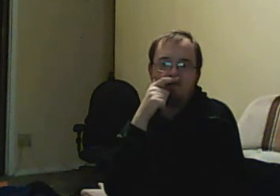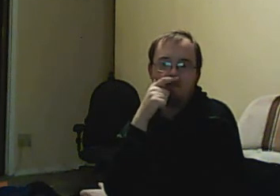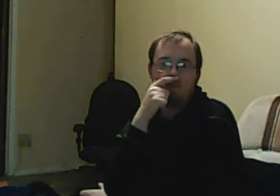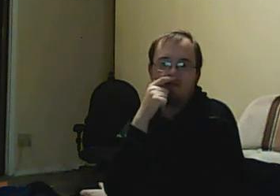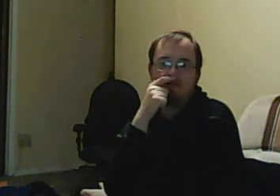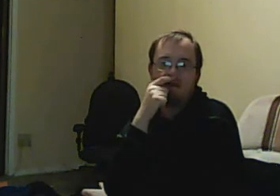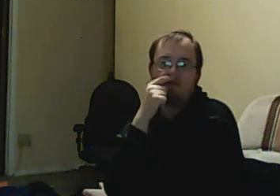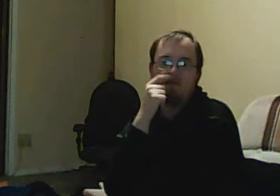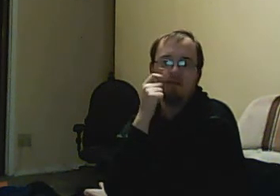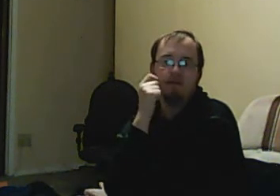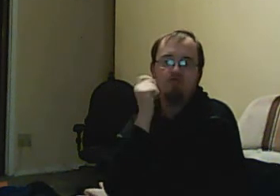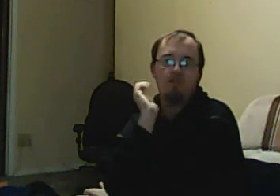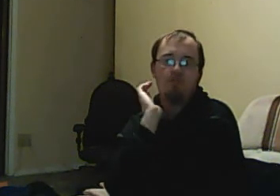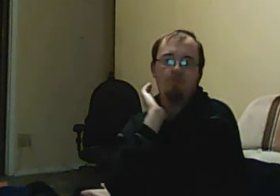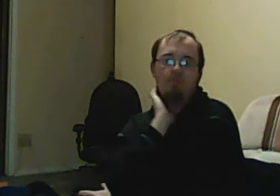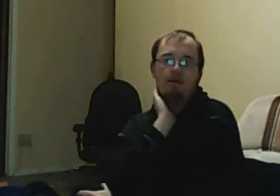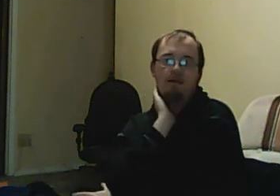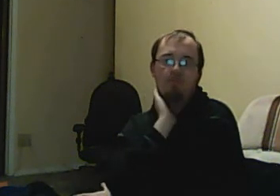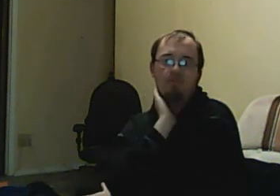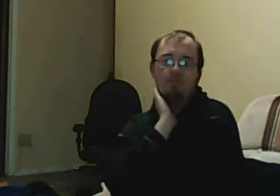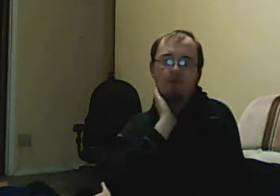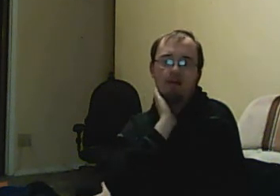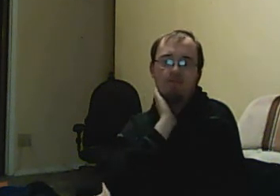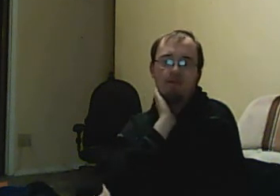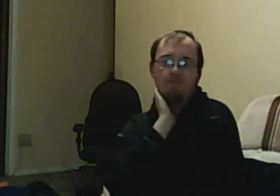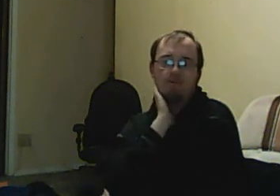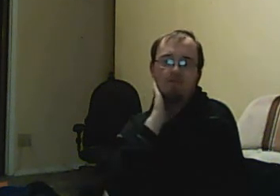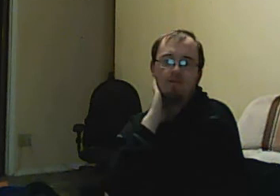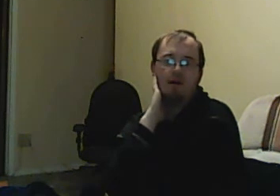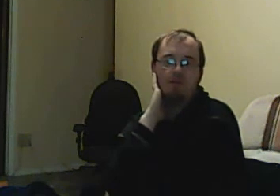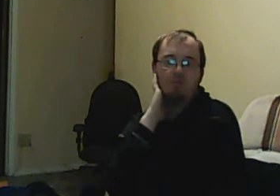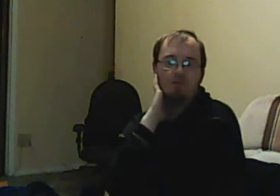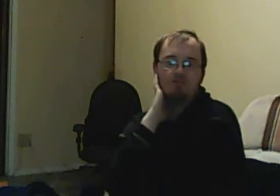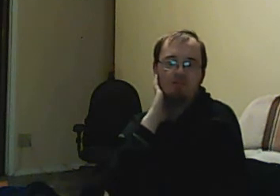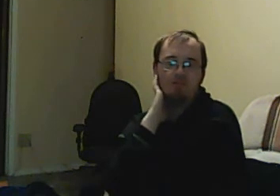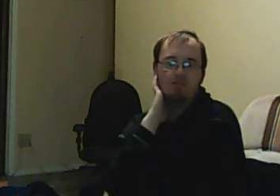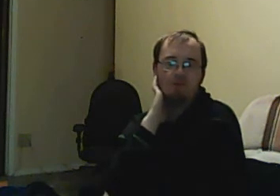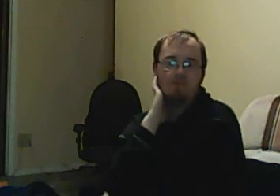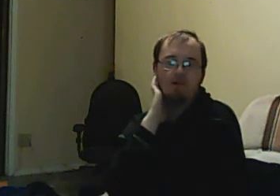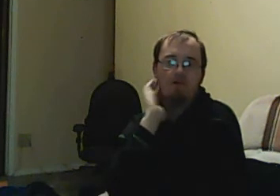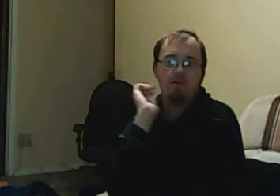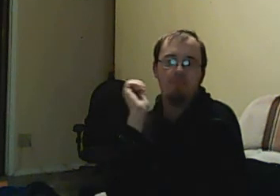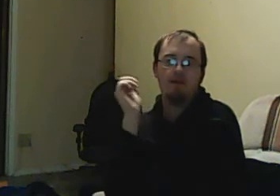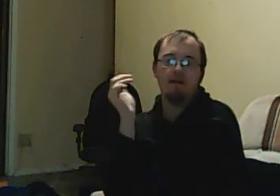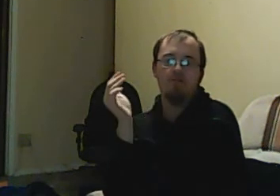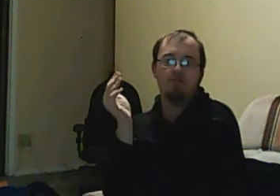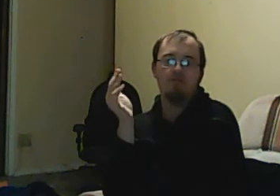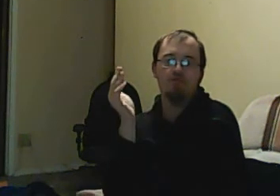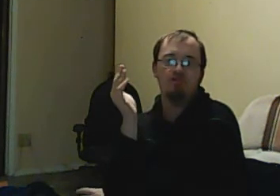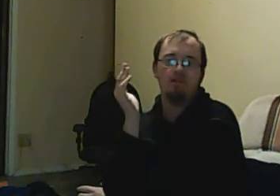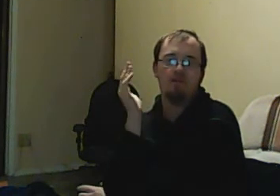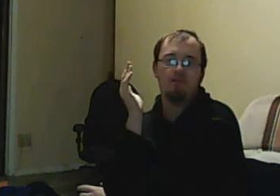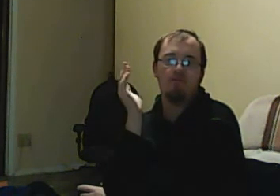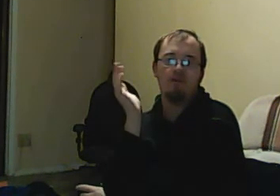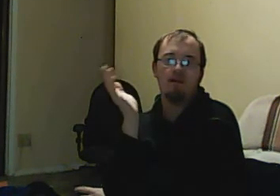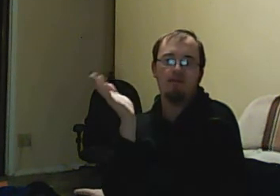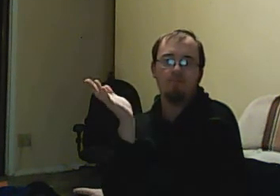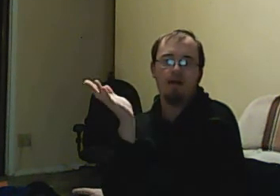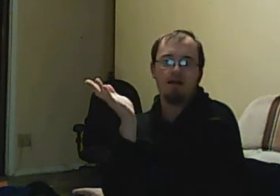remembers the episode ended, a trailer began for the new block of episodes. All the promo show was Rick Murray holding up a gun in slow motion and the screen cutting to black